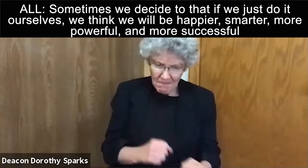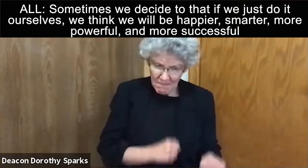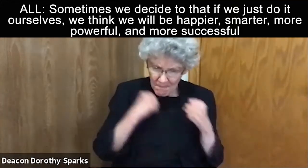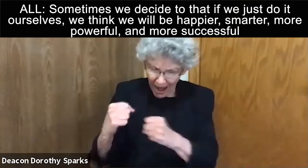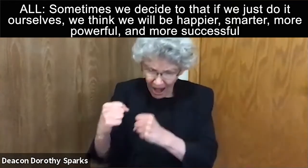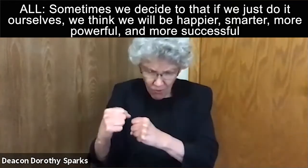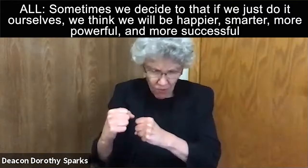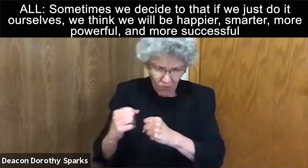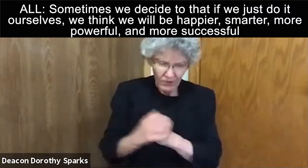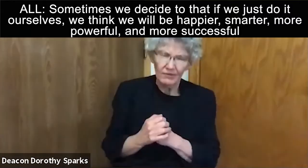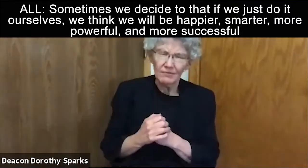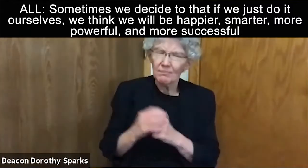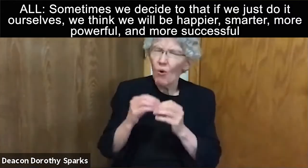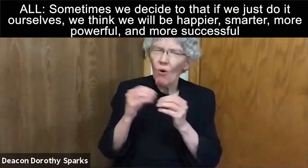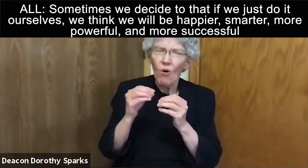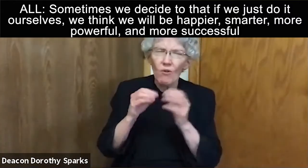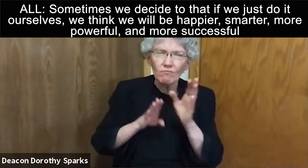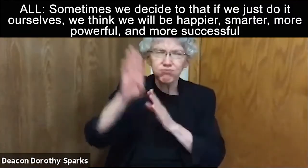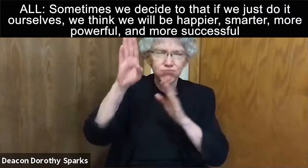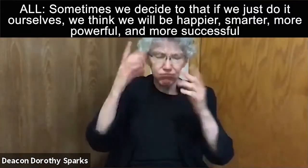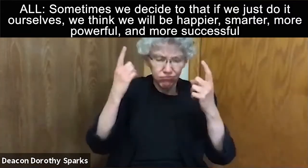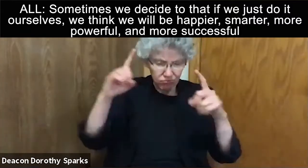and more successful.